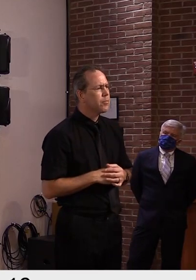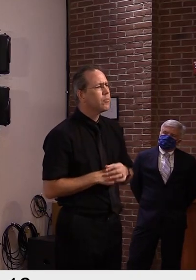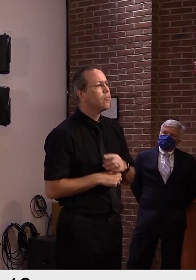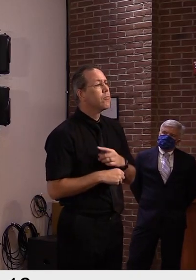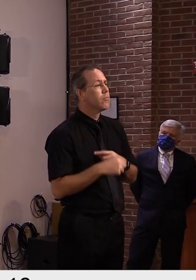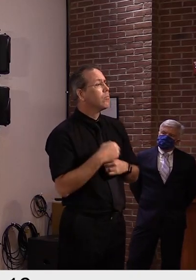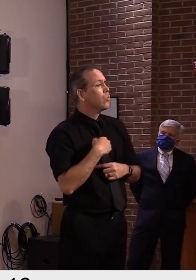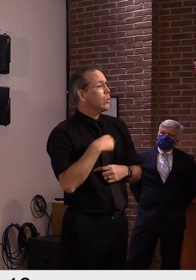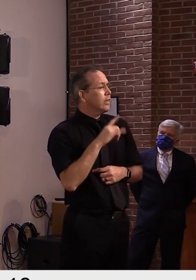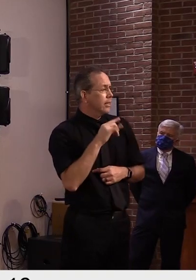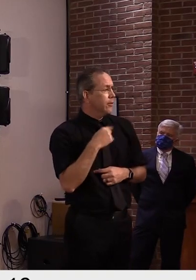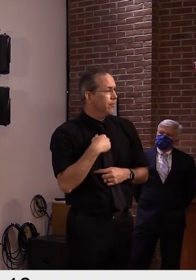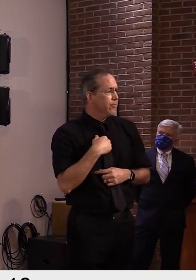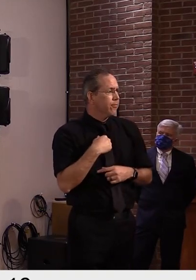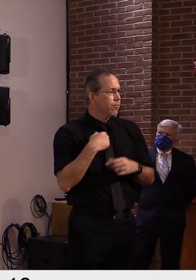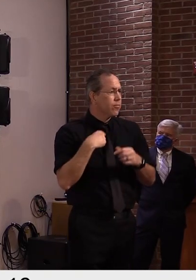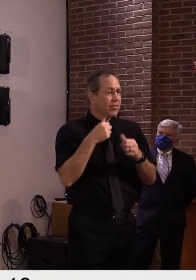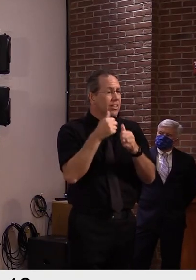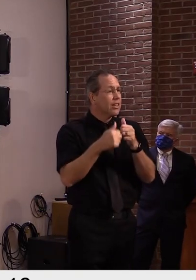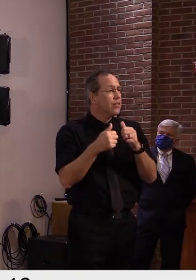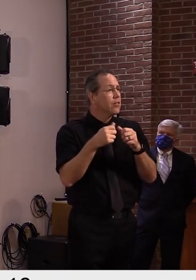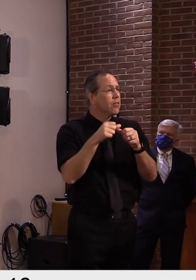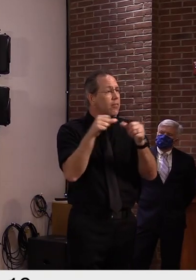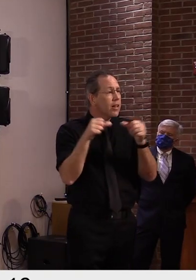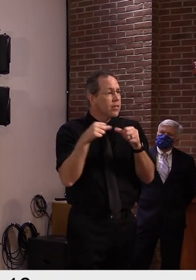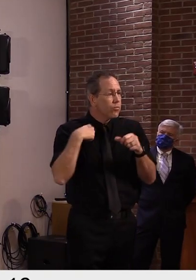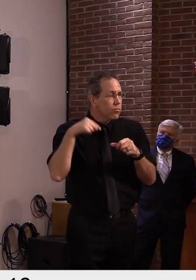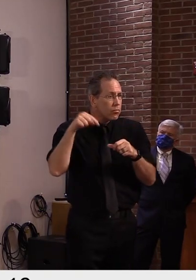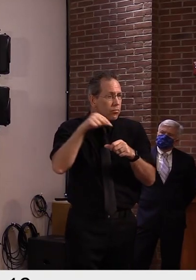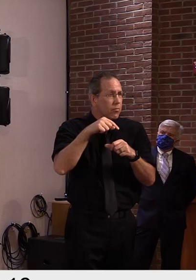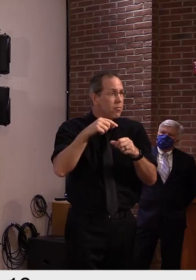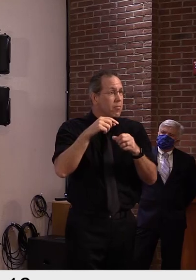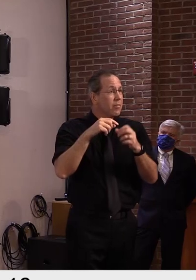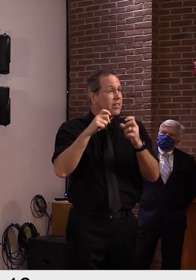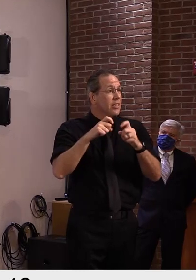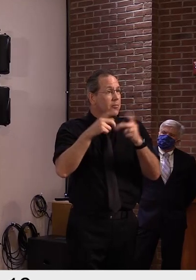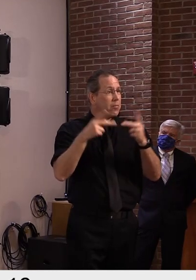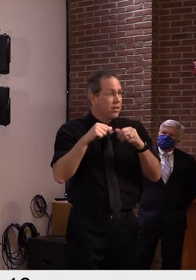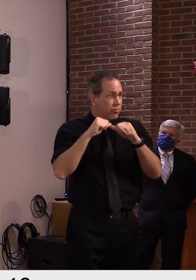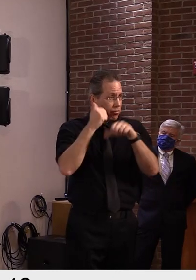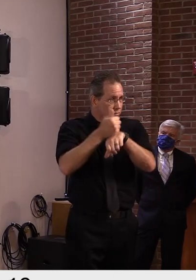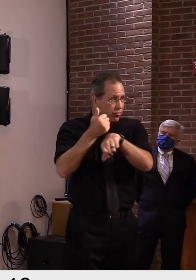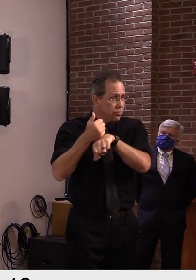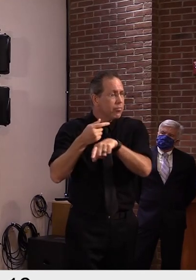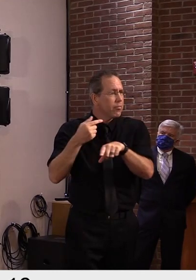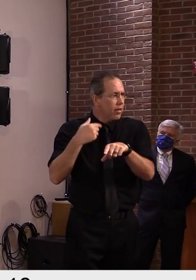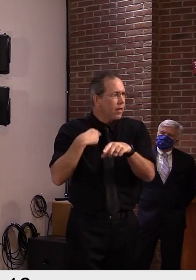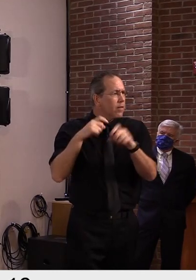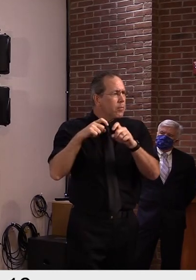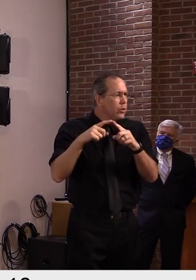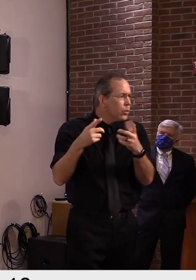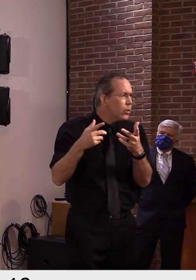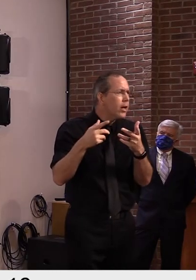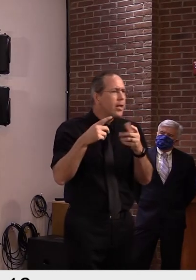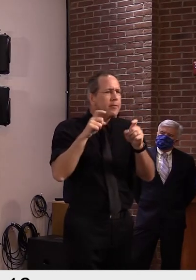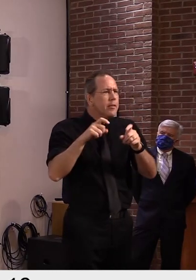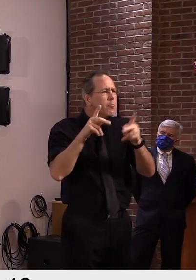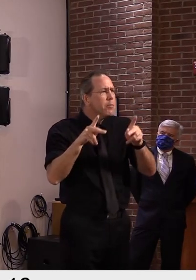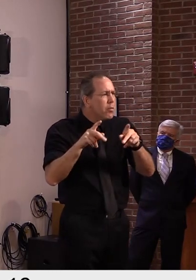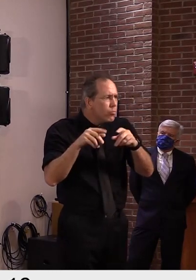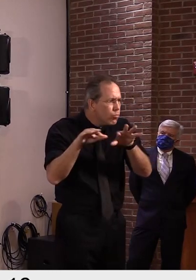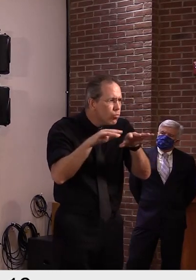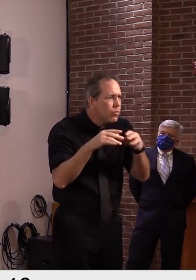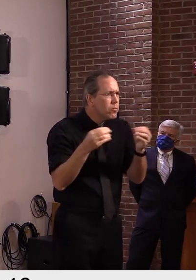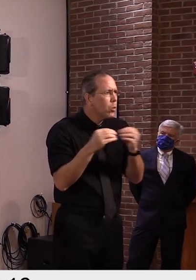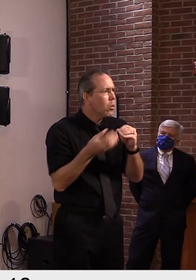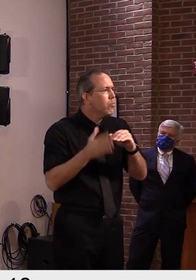capacity of each pop-up site as well, slightly. Um, and as we, you know, what we have to be protective of